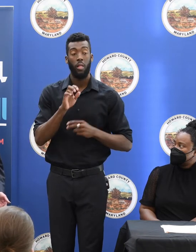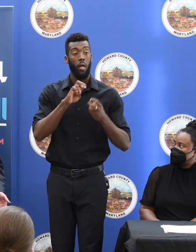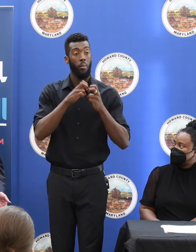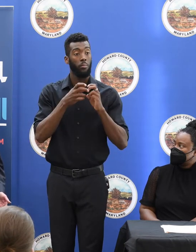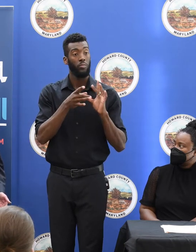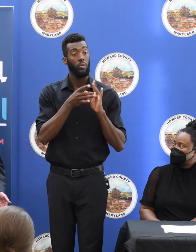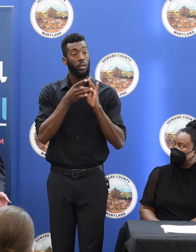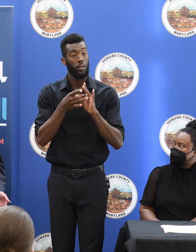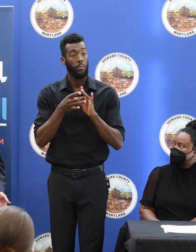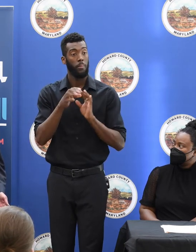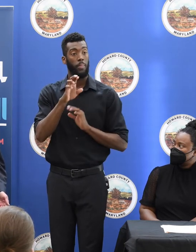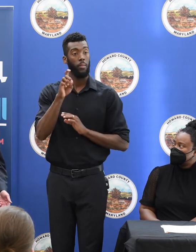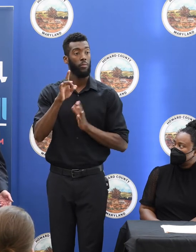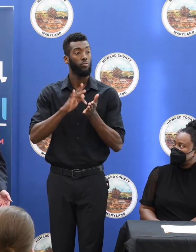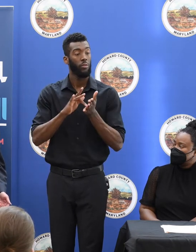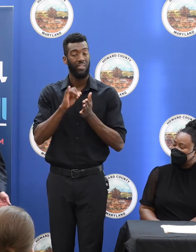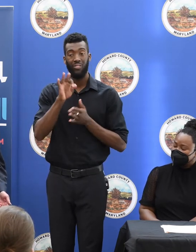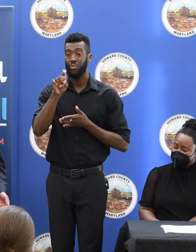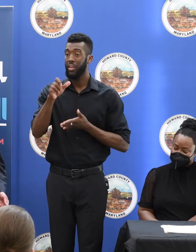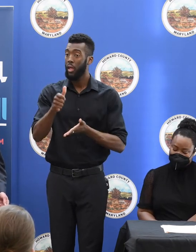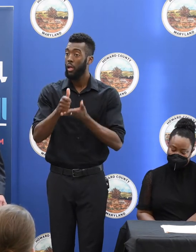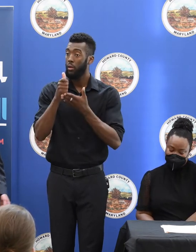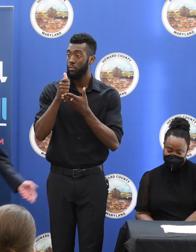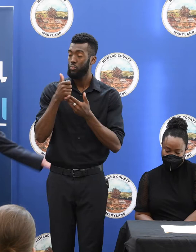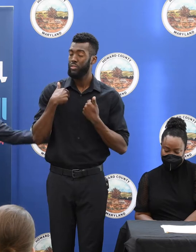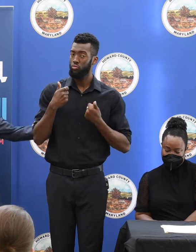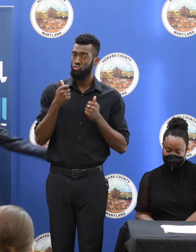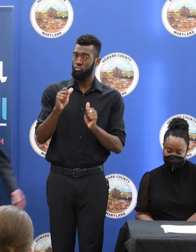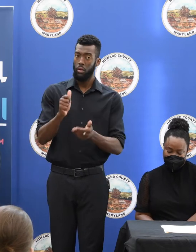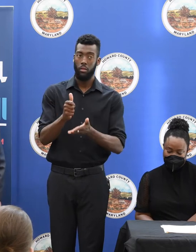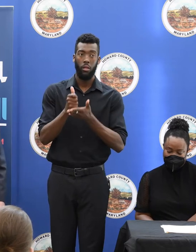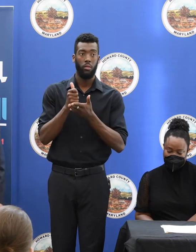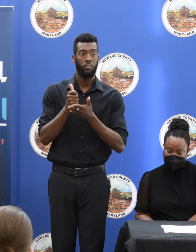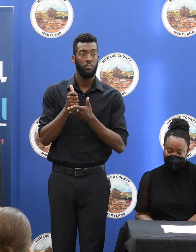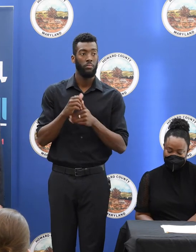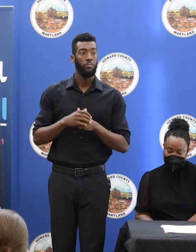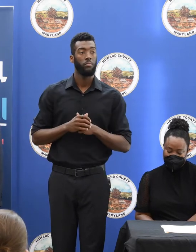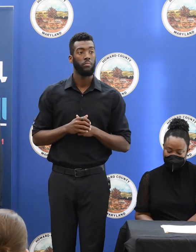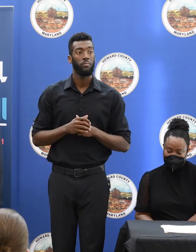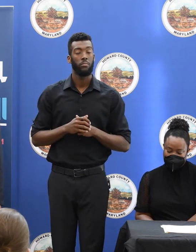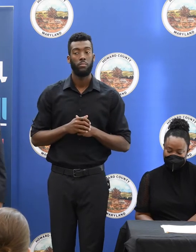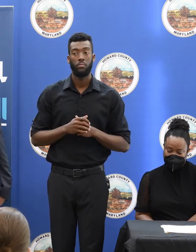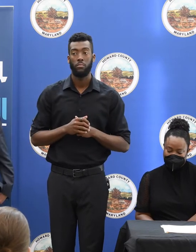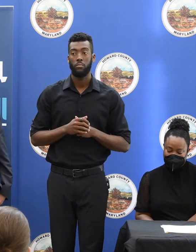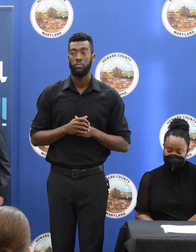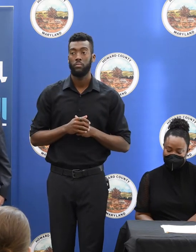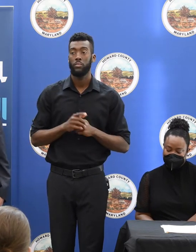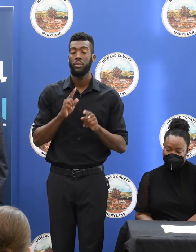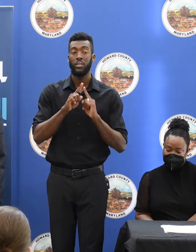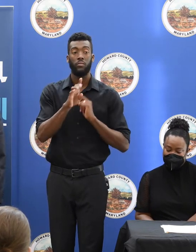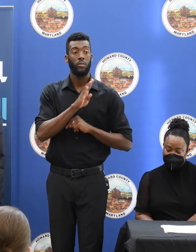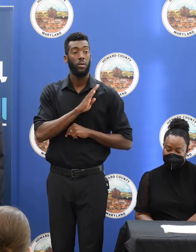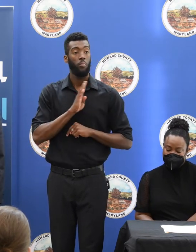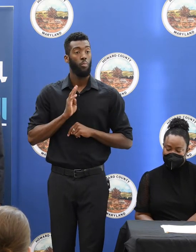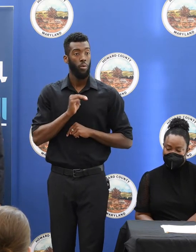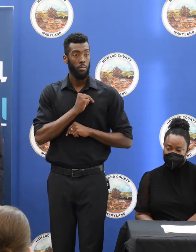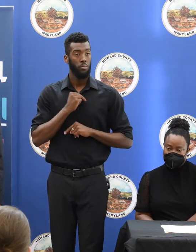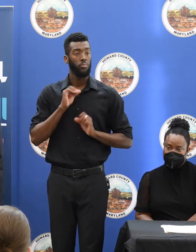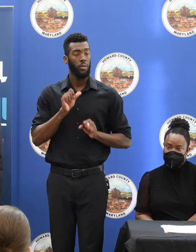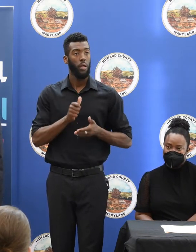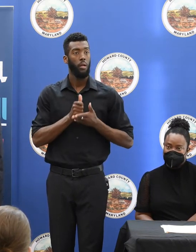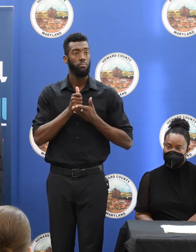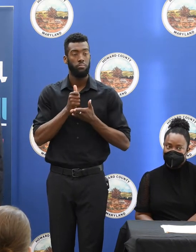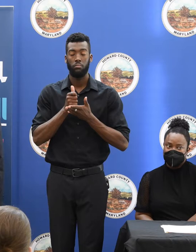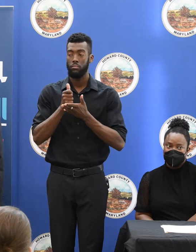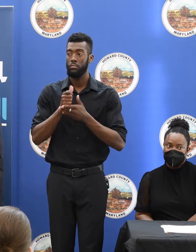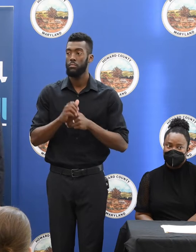you need help with. And that we can try to help with on the board with members like Iberic can help with. So